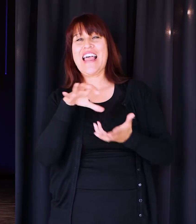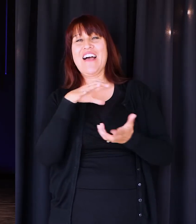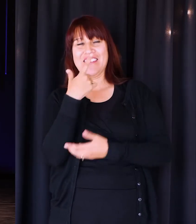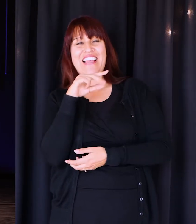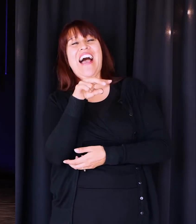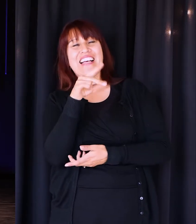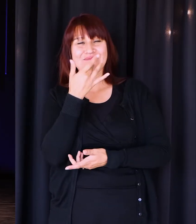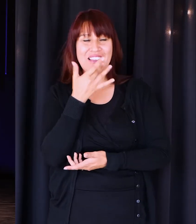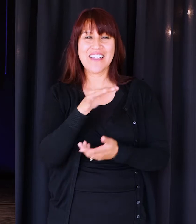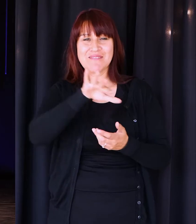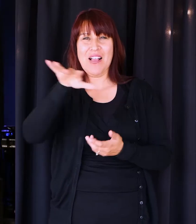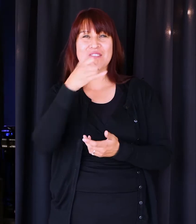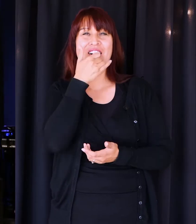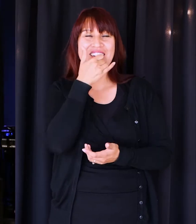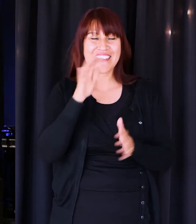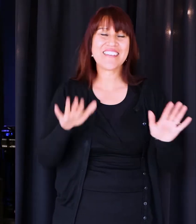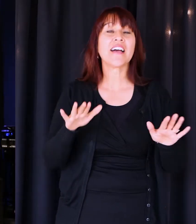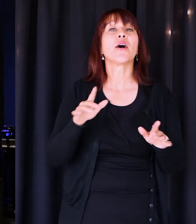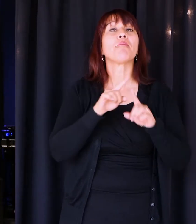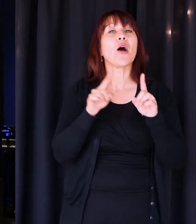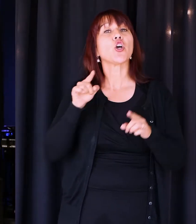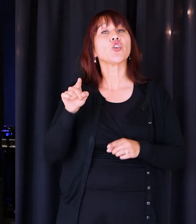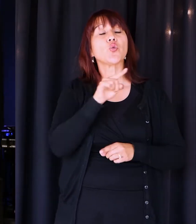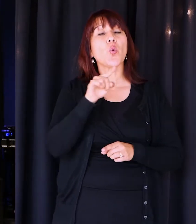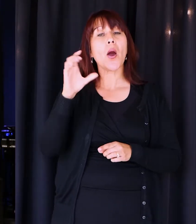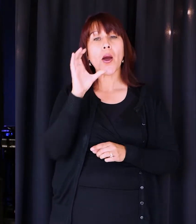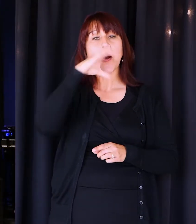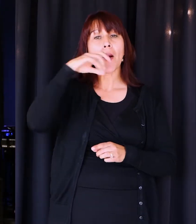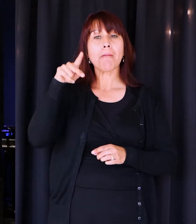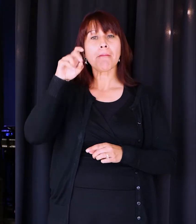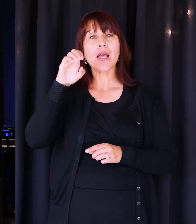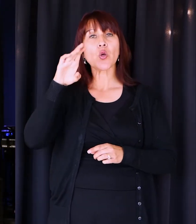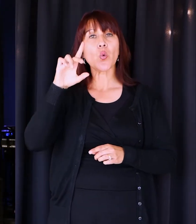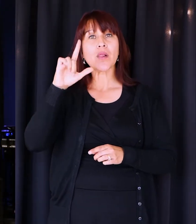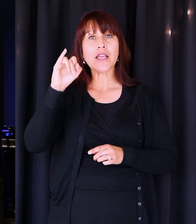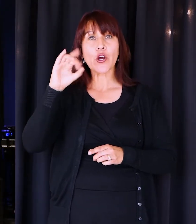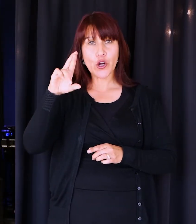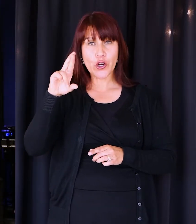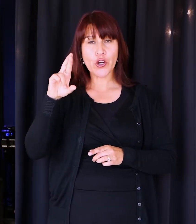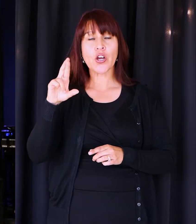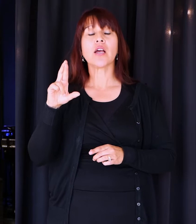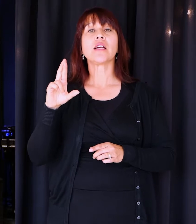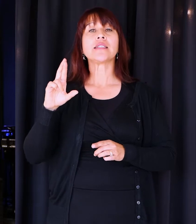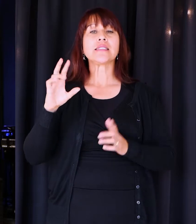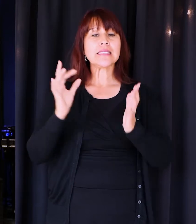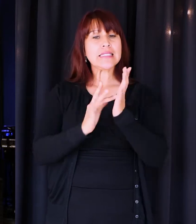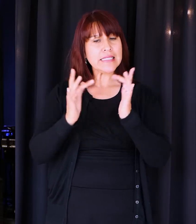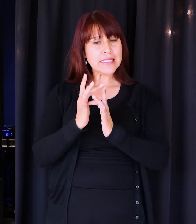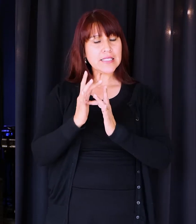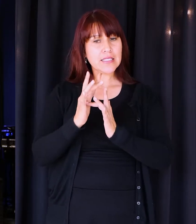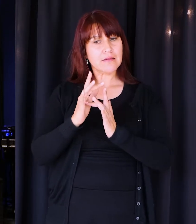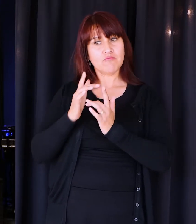as well. But listen, you are peculiar. Think about it this way. Jesus, the guy that we're all